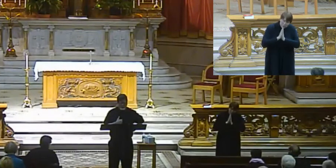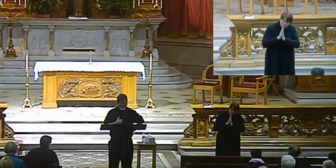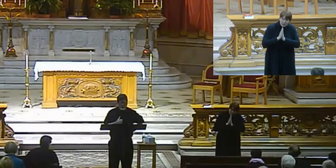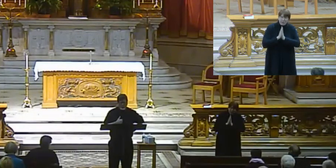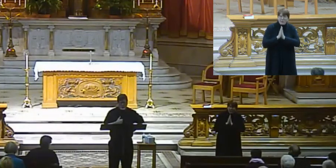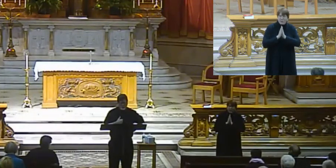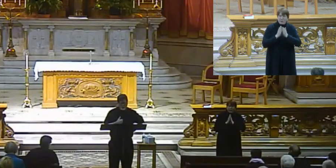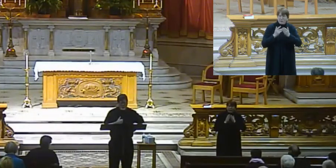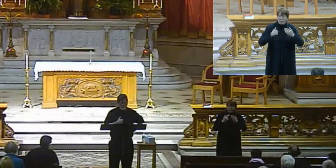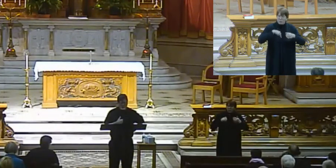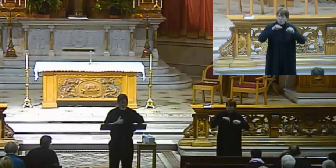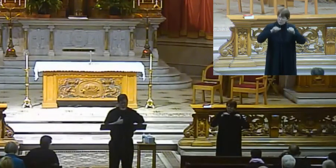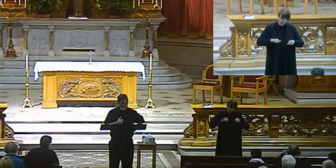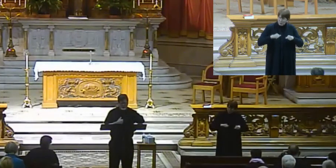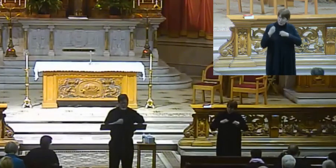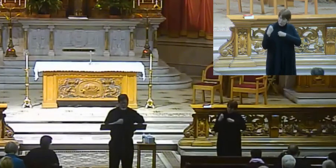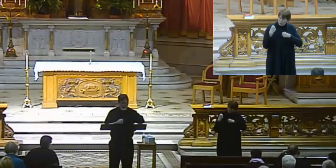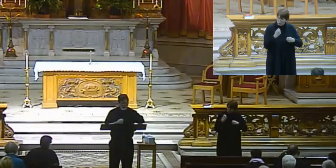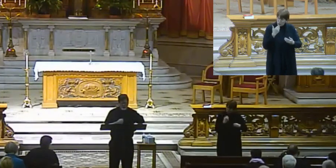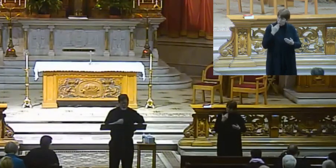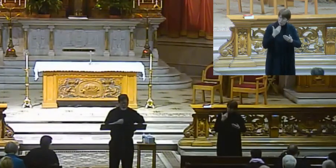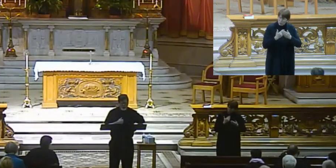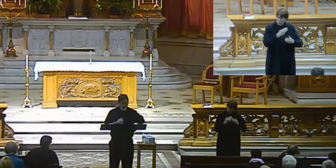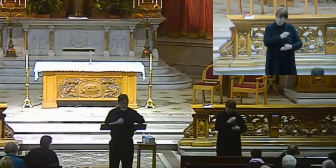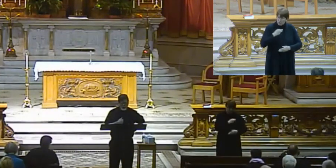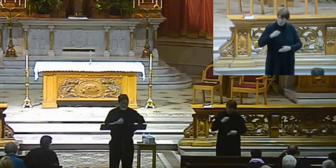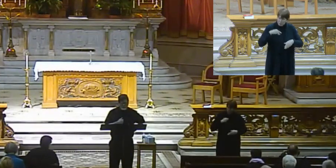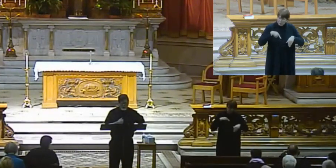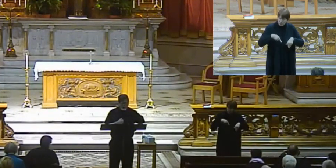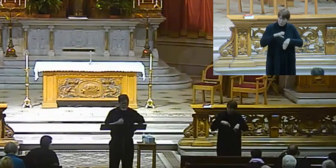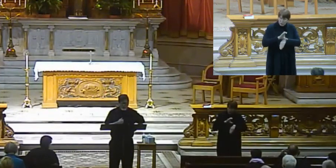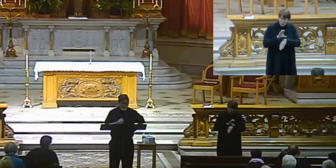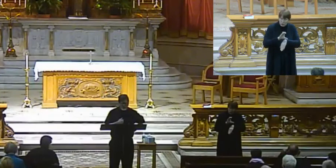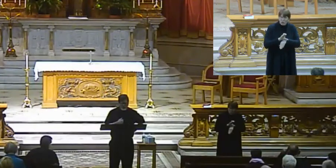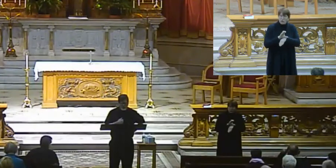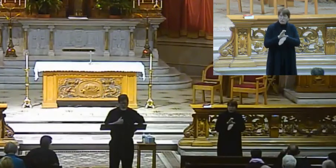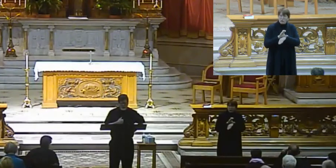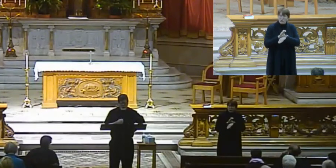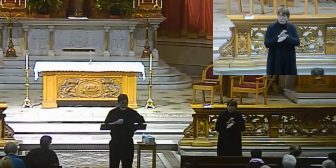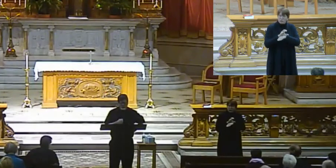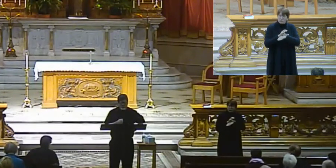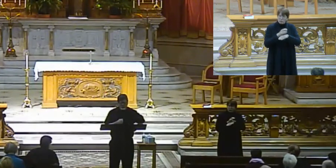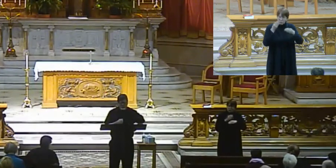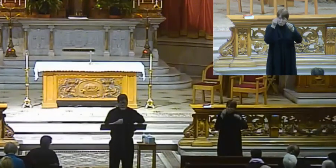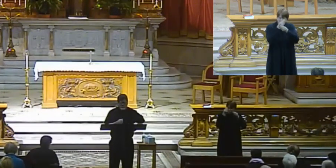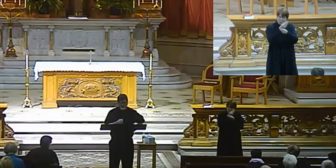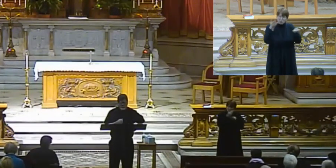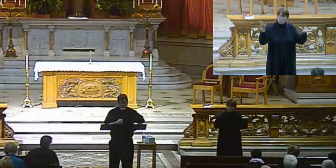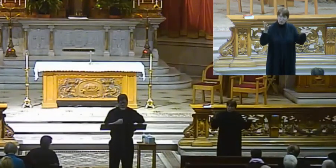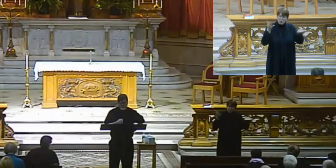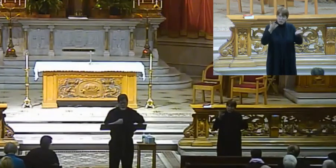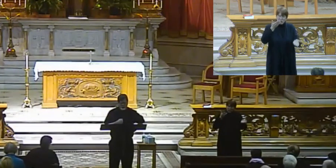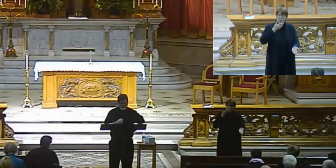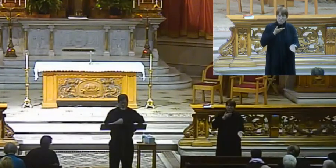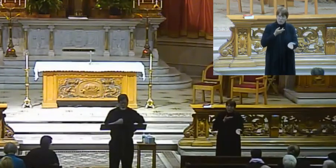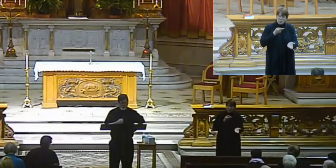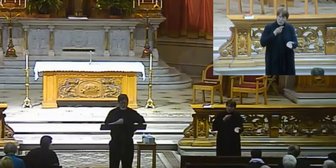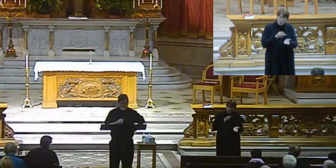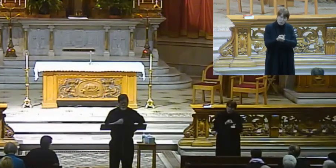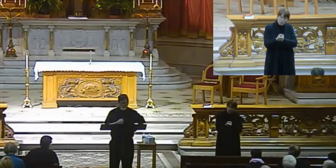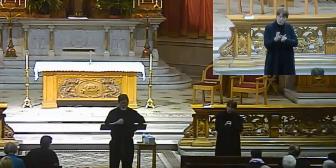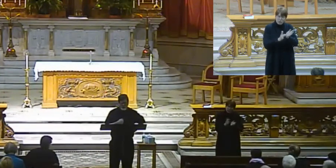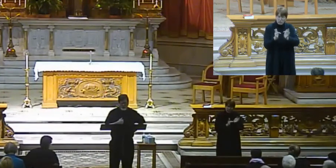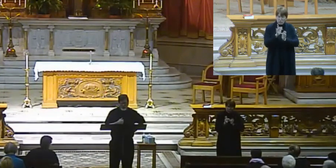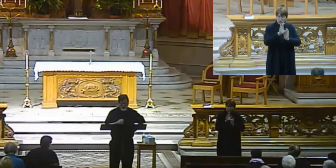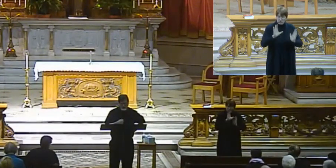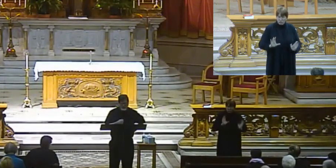we might be strong, good members of that church, witnessing to the truth of Jesus Christ, to all